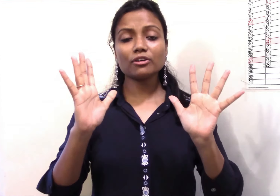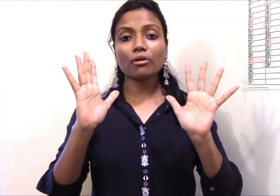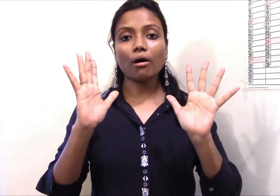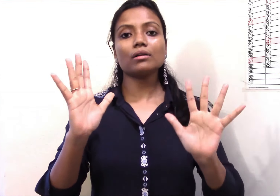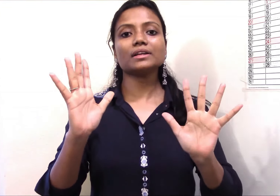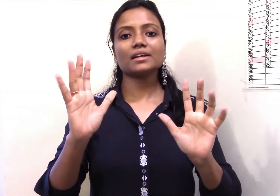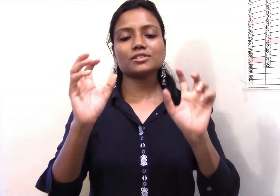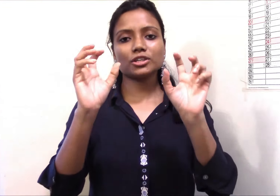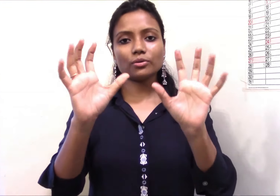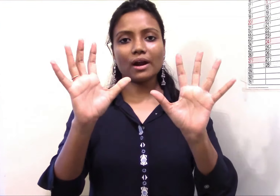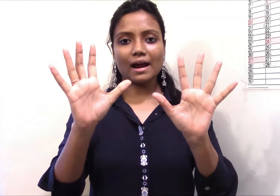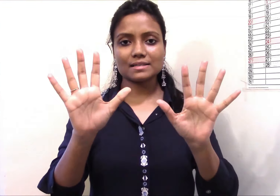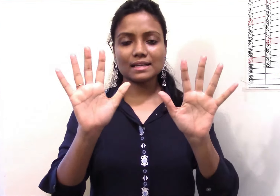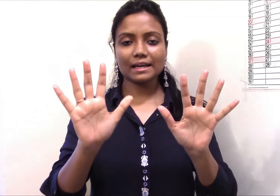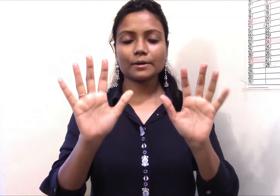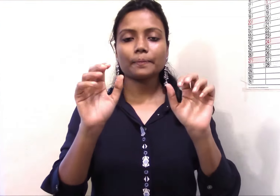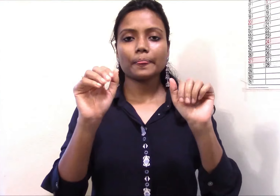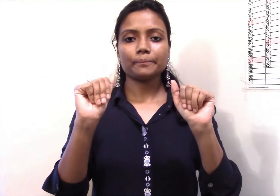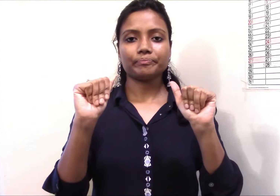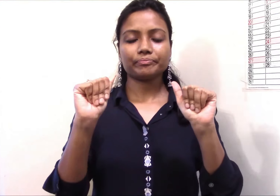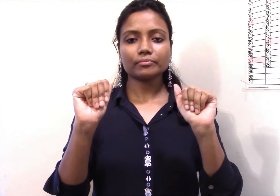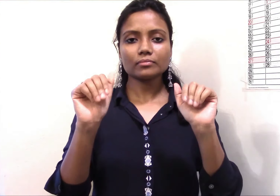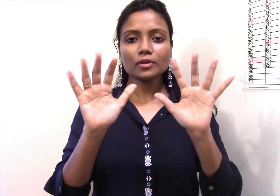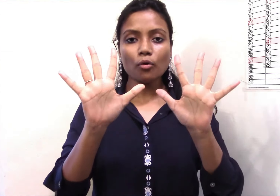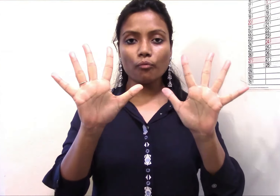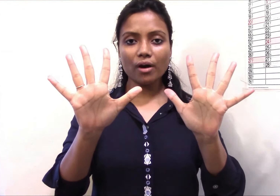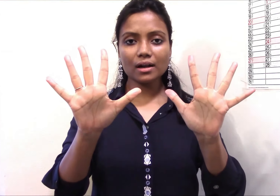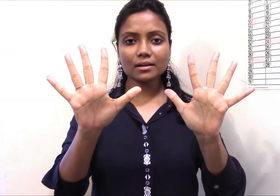your all the energy in your hands. Like. One.